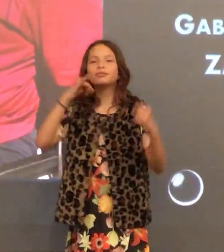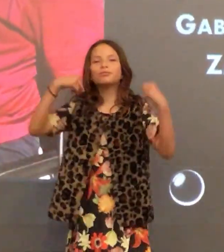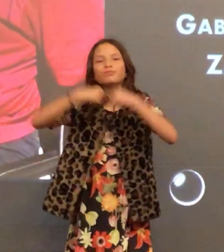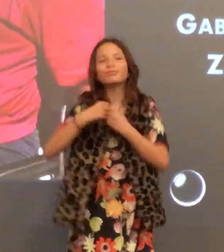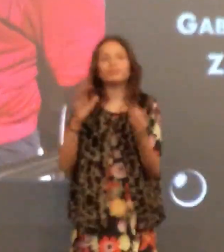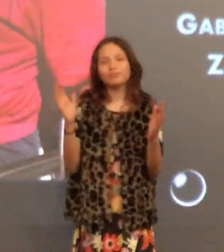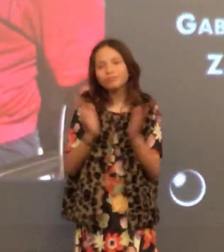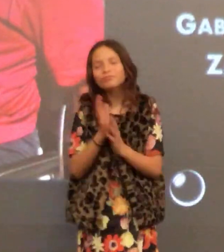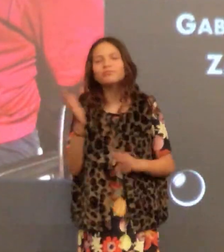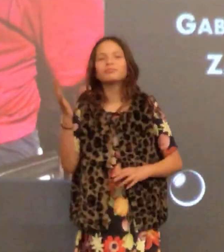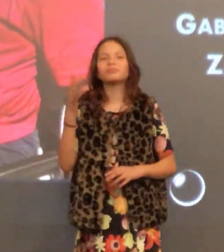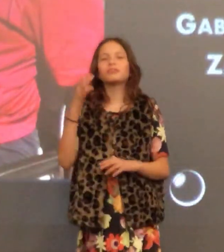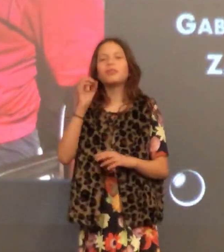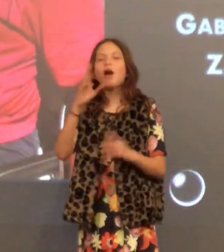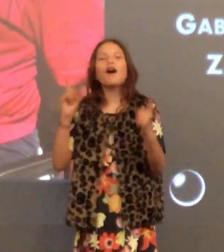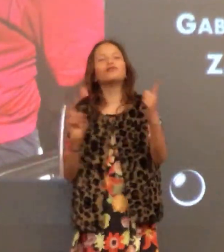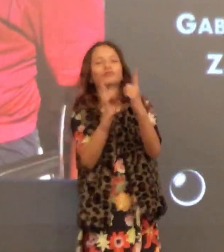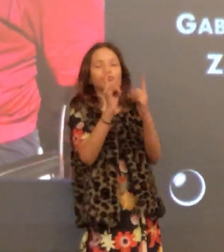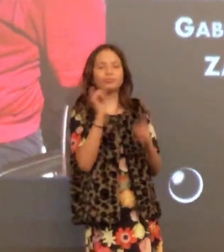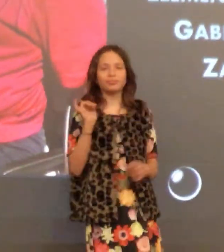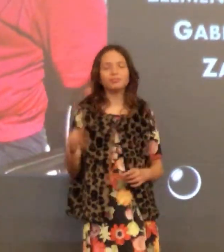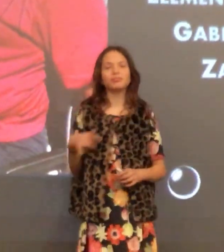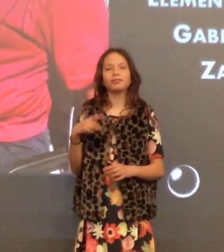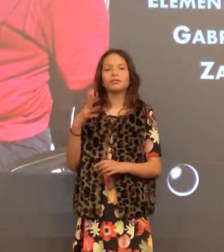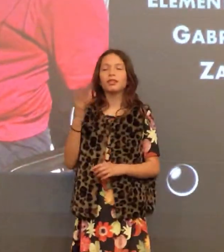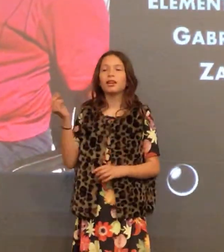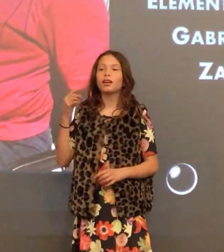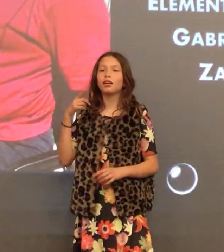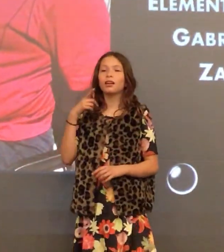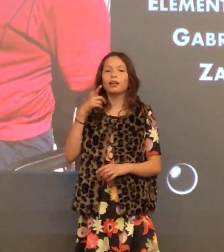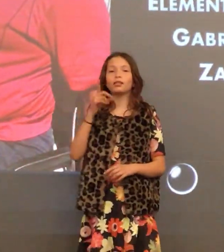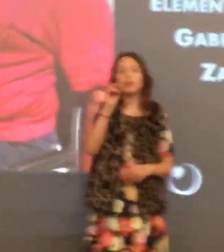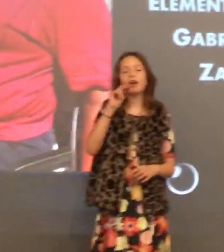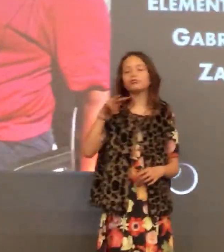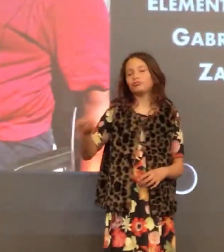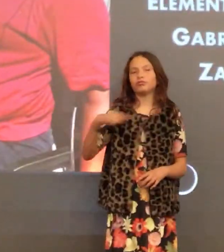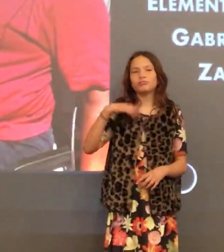When the kids would line up, he would fist bump or high five all of us.